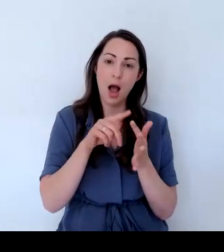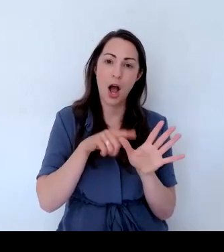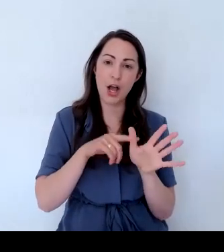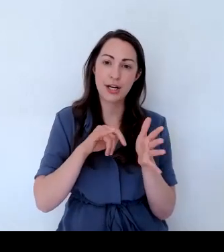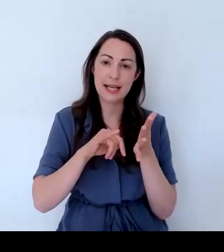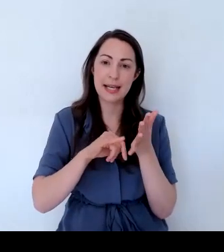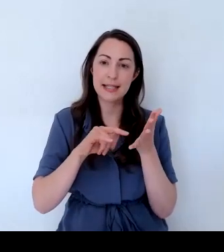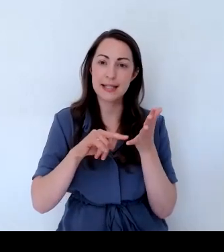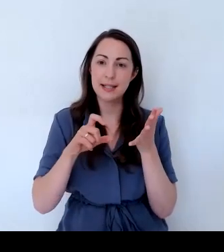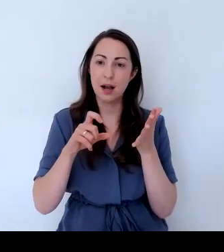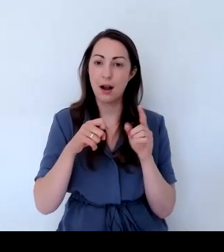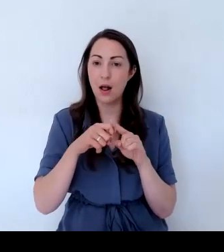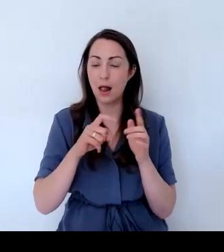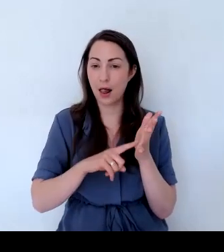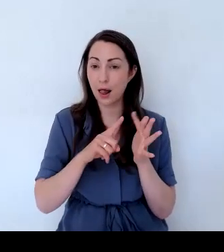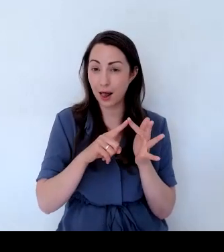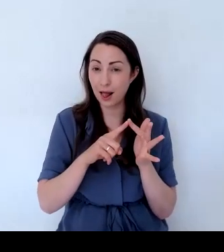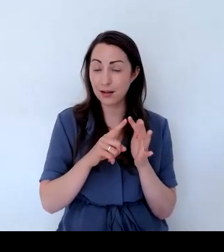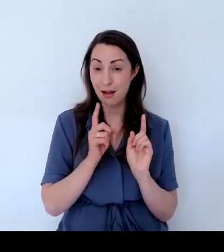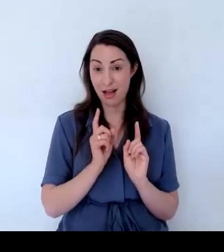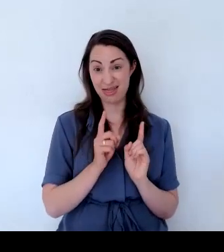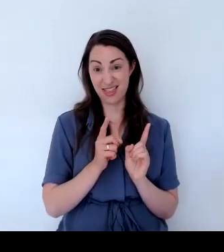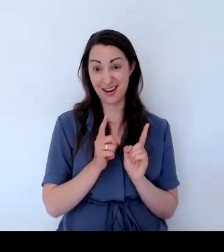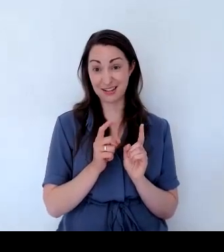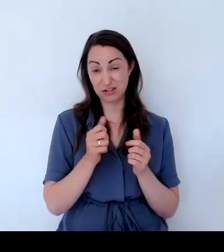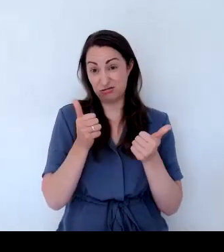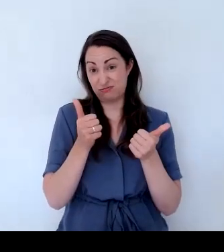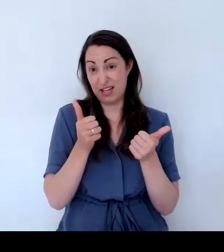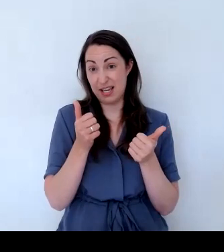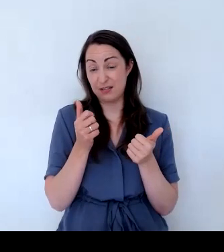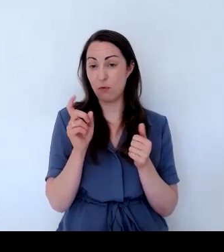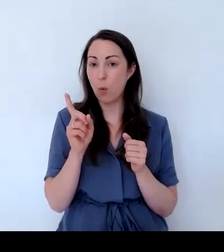to moths. Honeysuckle is absolutely brilliant for moths.